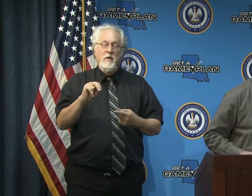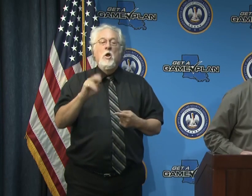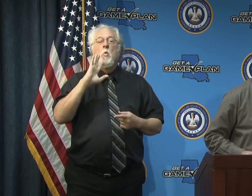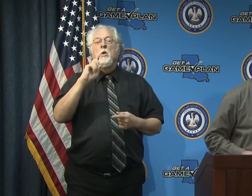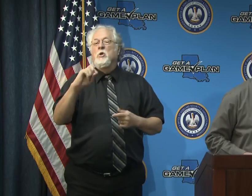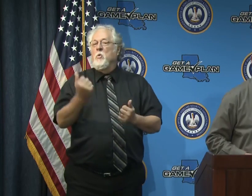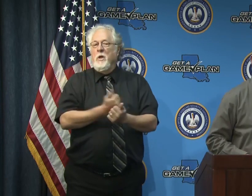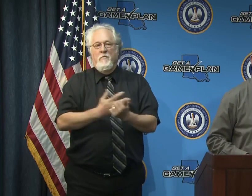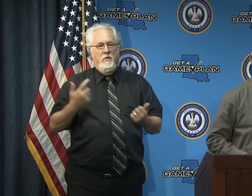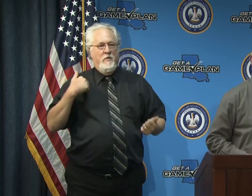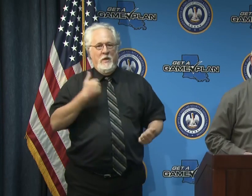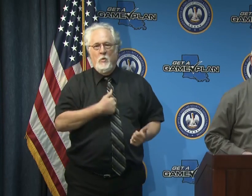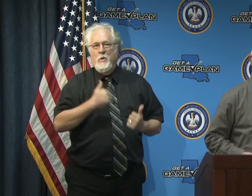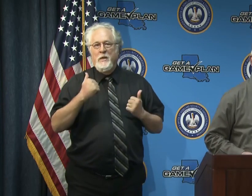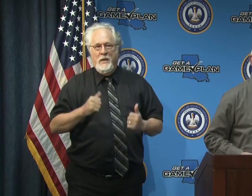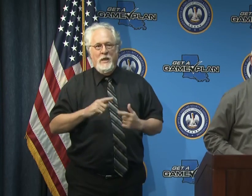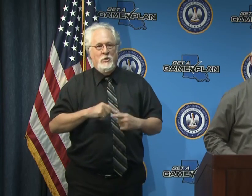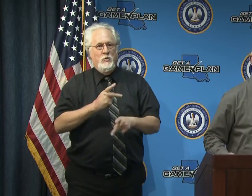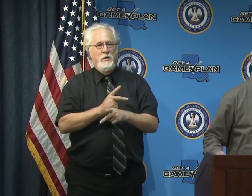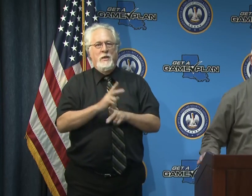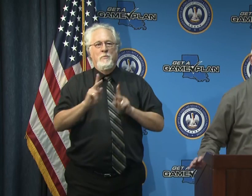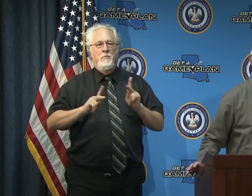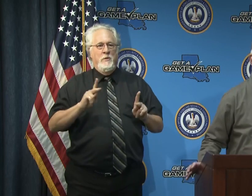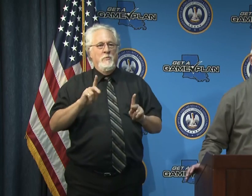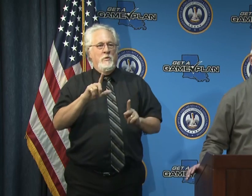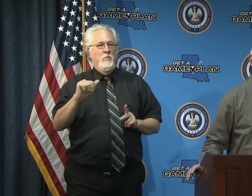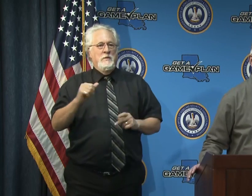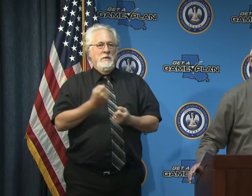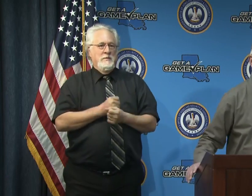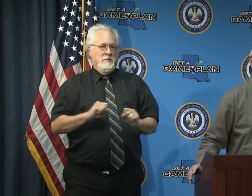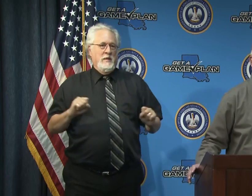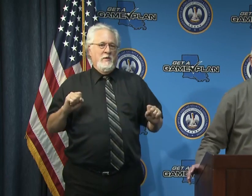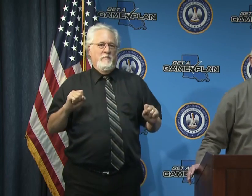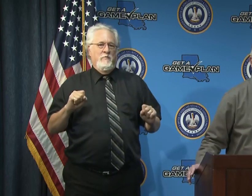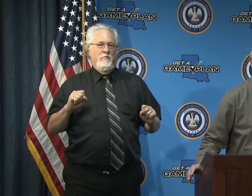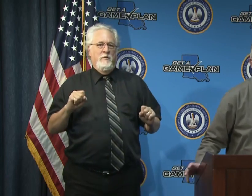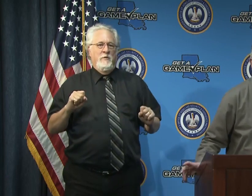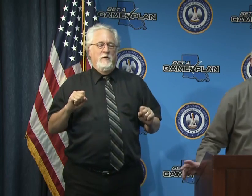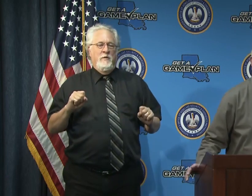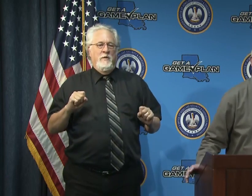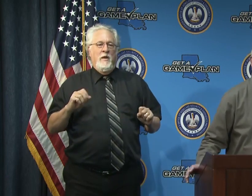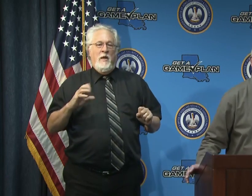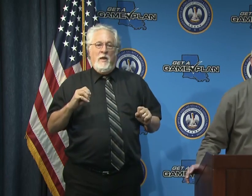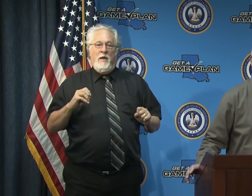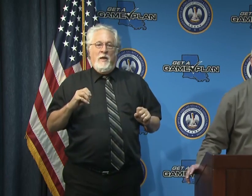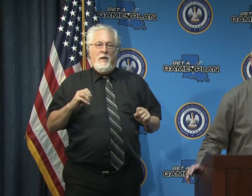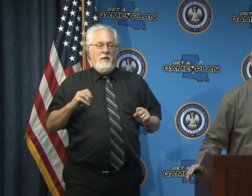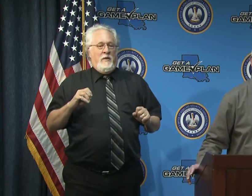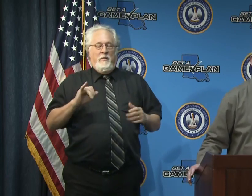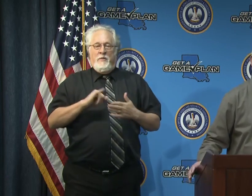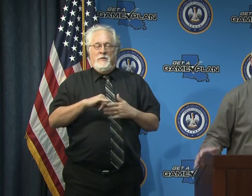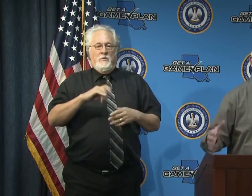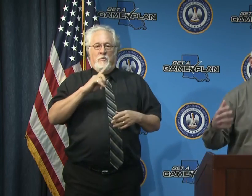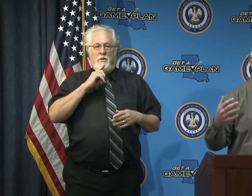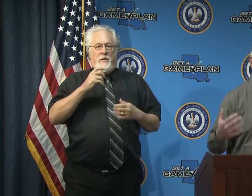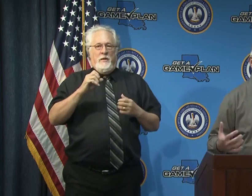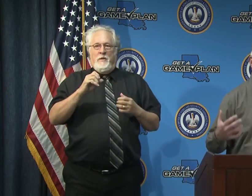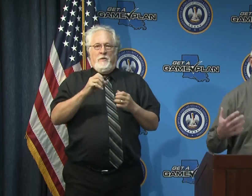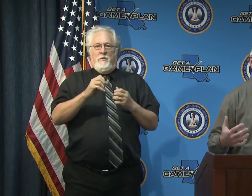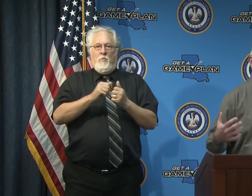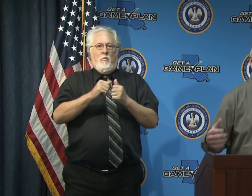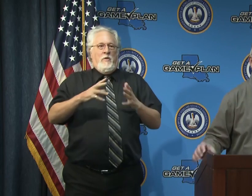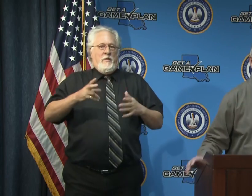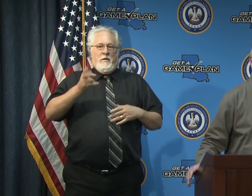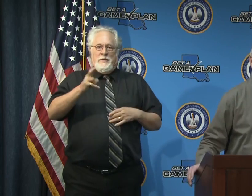gonna do everything we can to keep the people of louisiana safe and this uh practically unprecedented i guess it's unprecedented